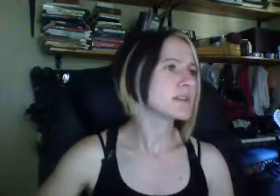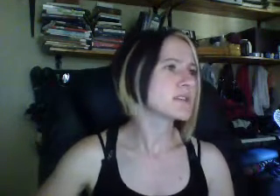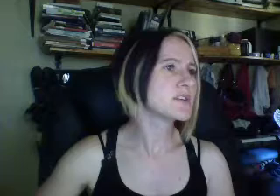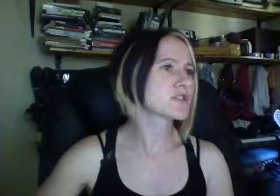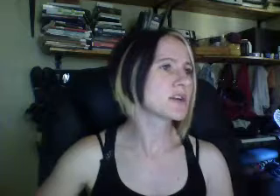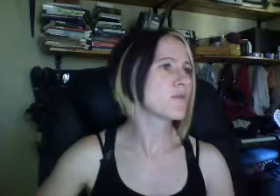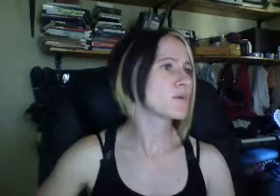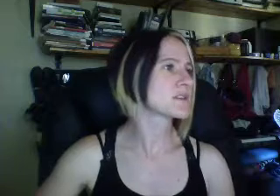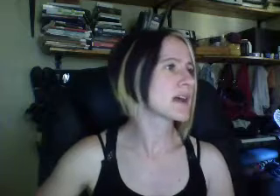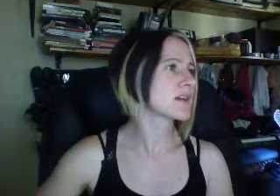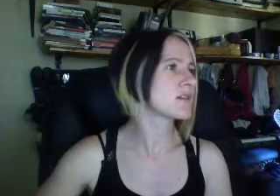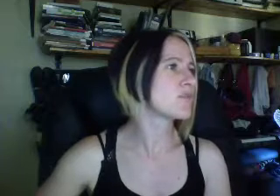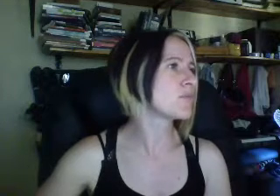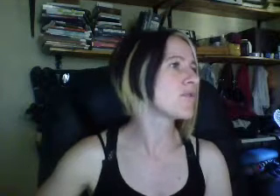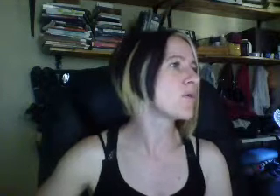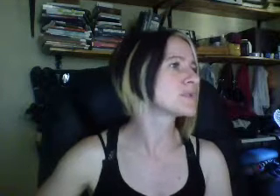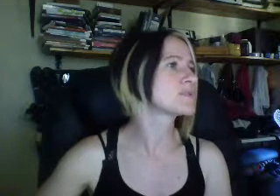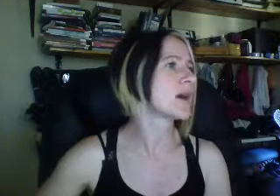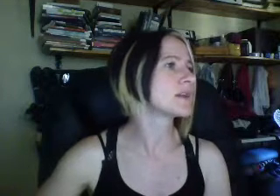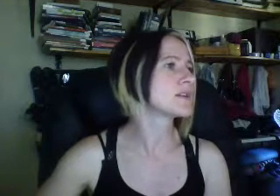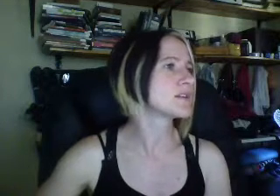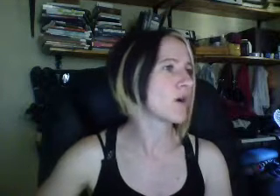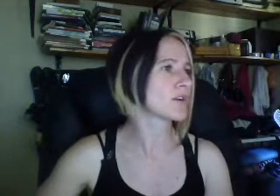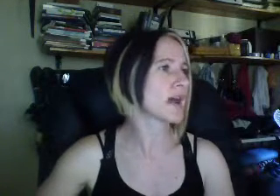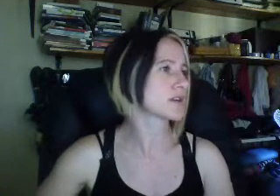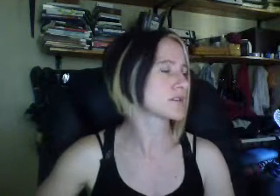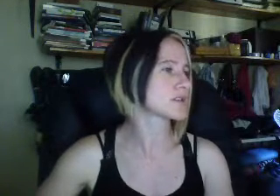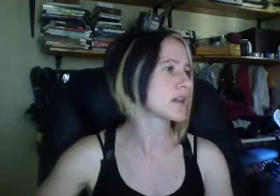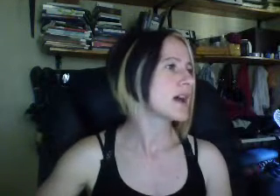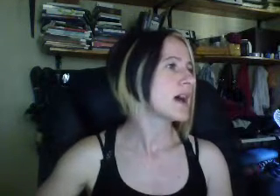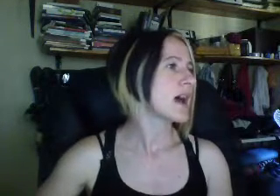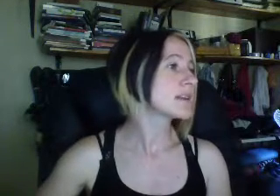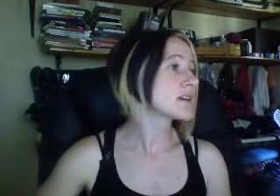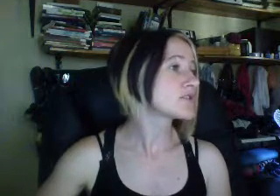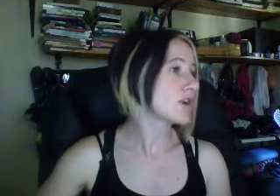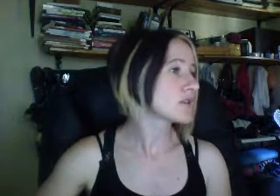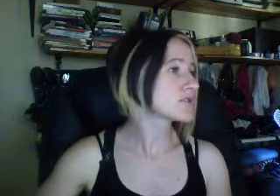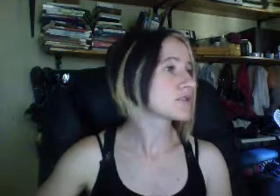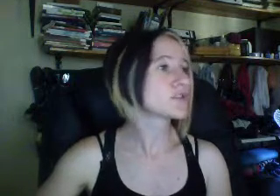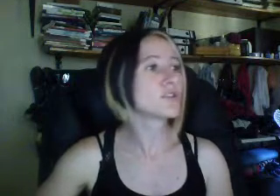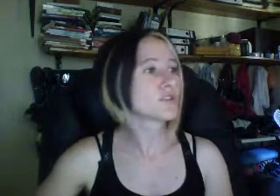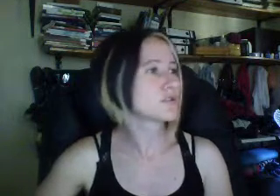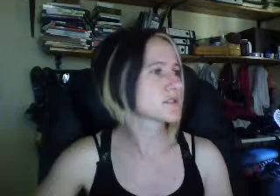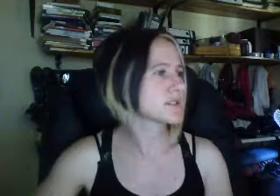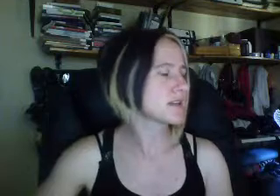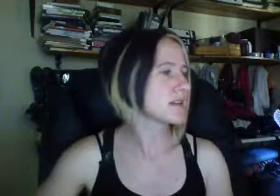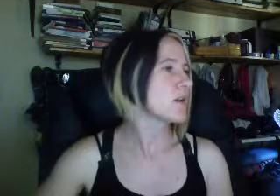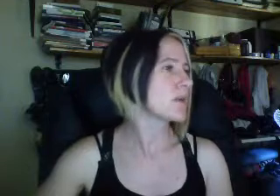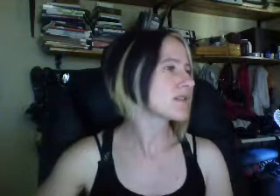relatively straightforward scale for performance by an in-demand actress. $800 for a girl-on-girl scene, $1